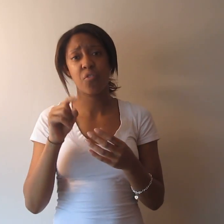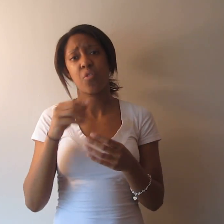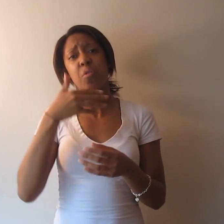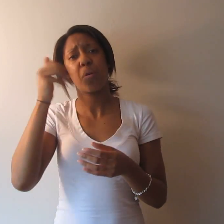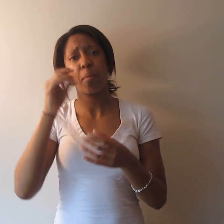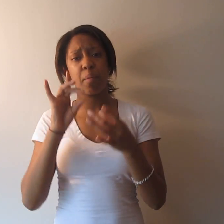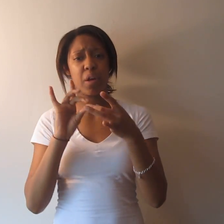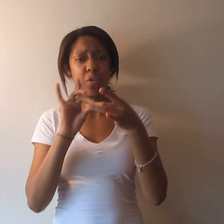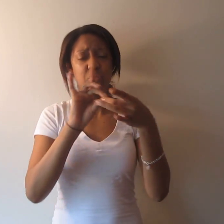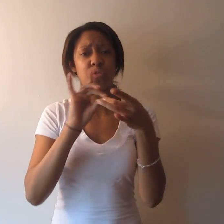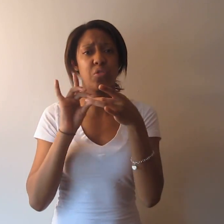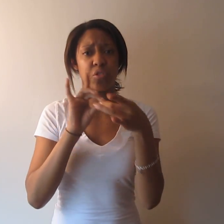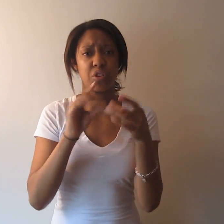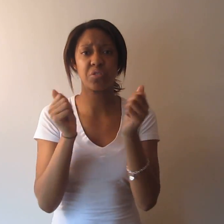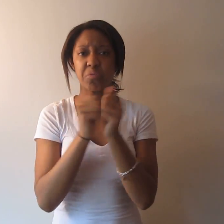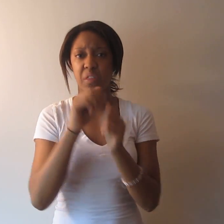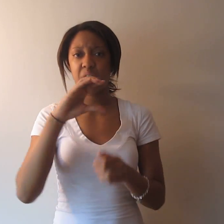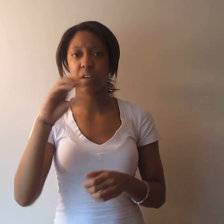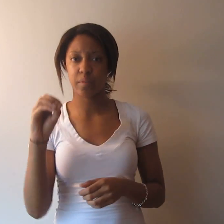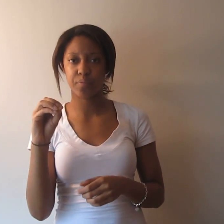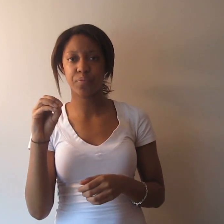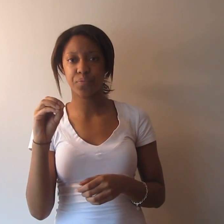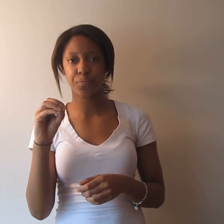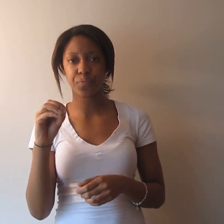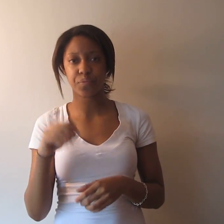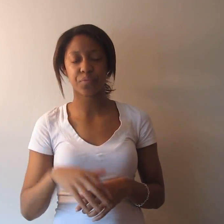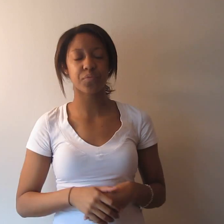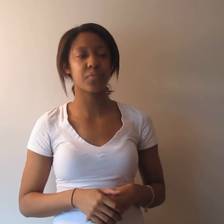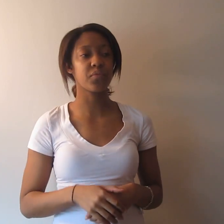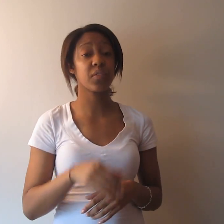As well as setting up the best accommodation and support you need.